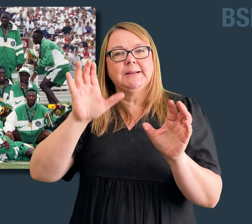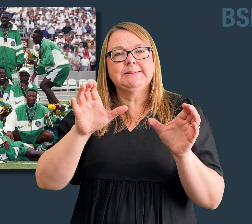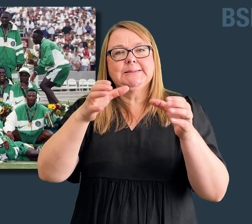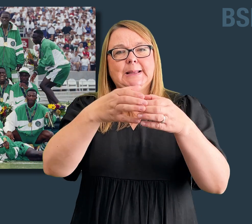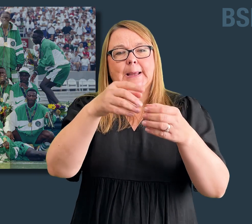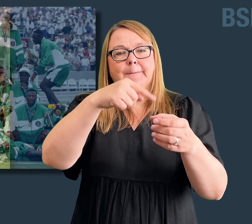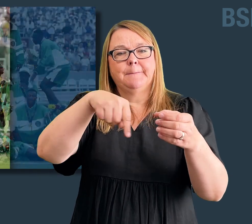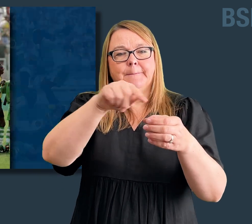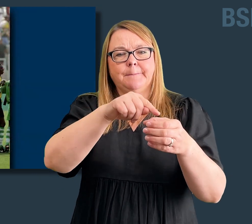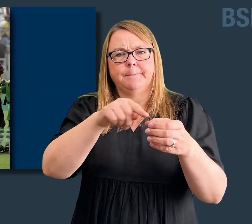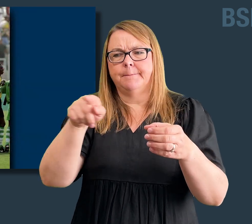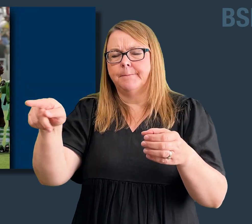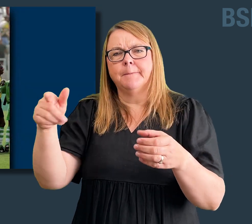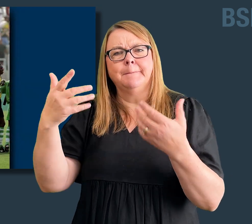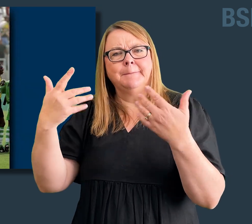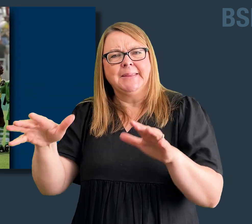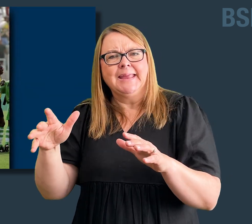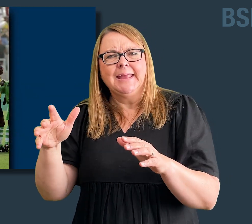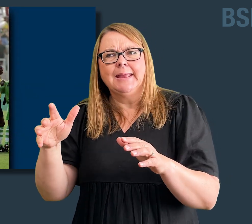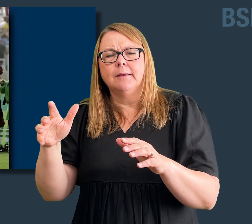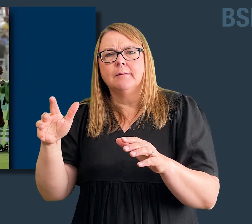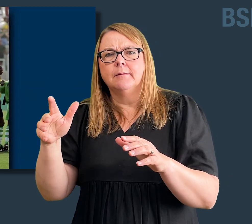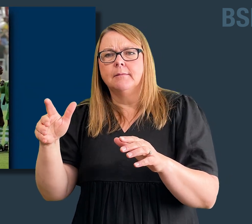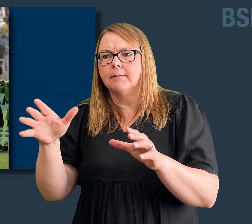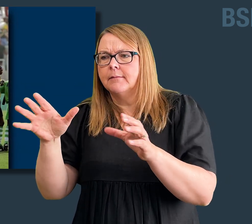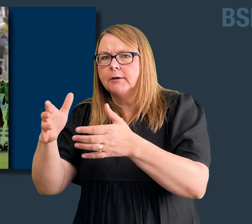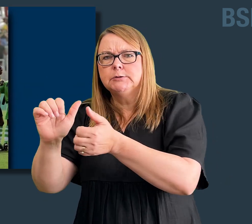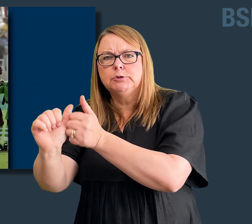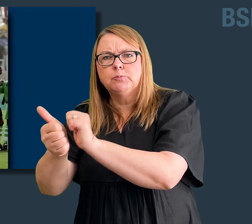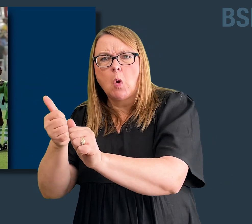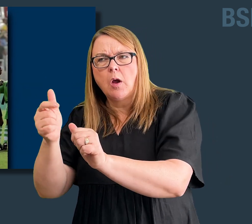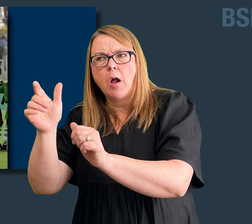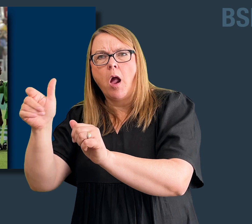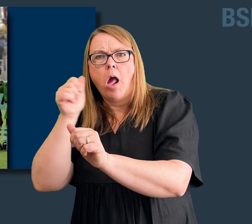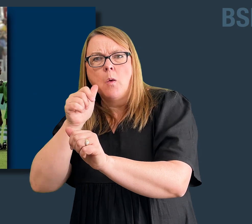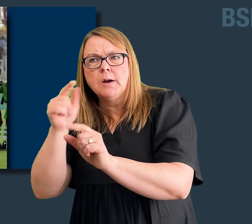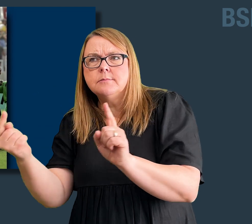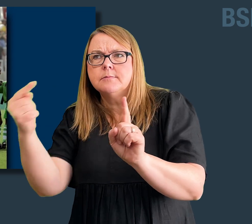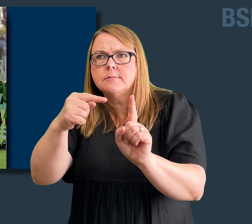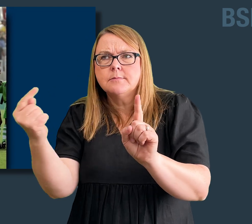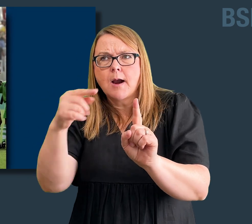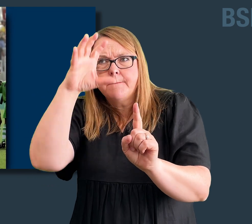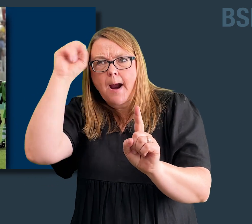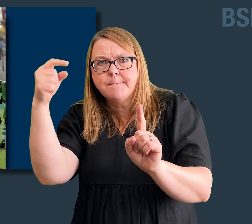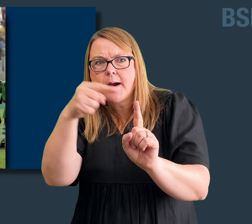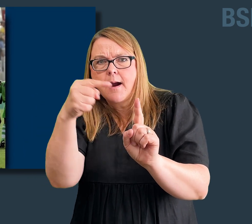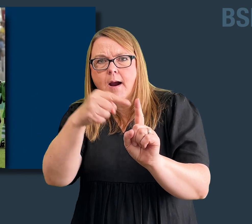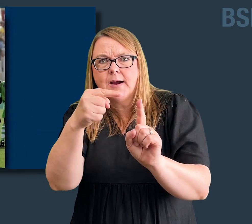The dream team at the 1996 Olympics continues to be referenced in Nigerian sports.